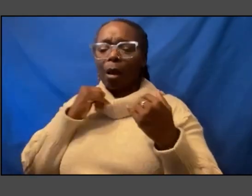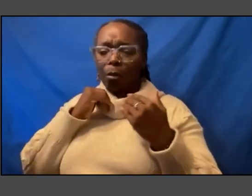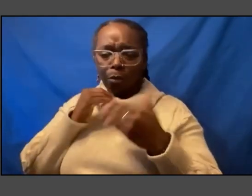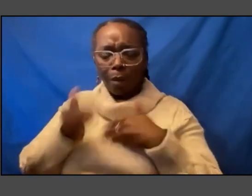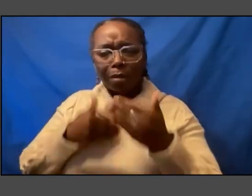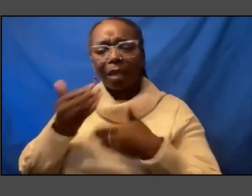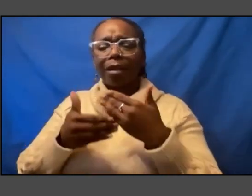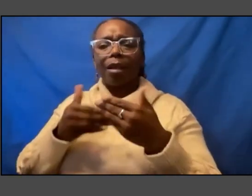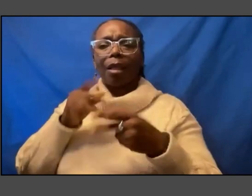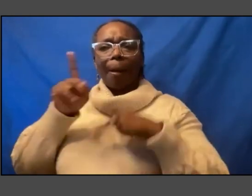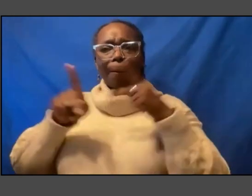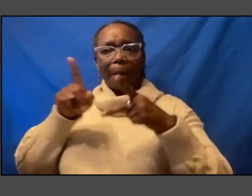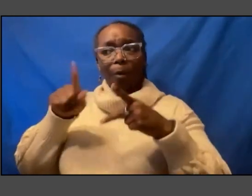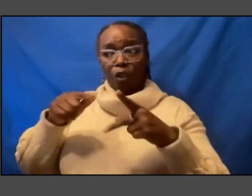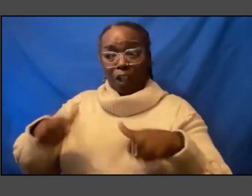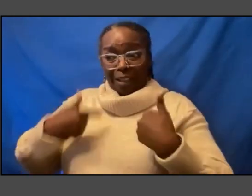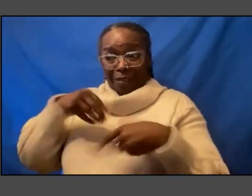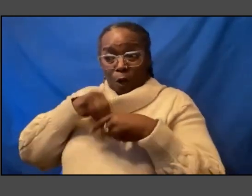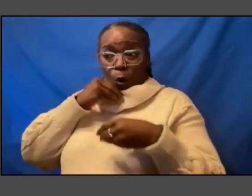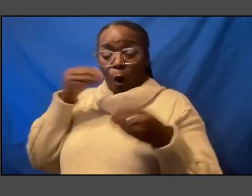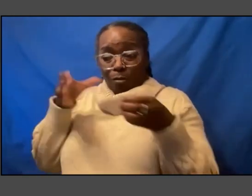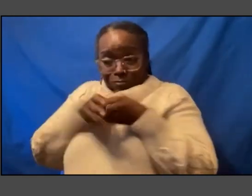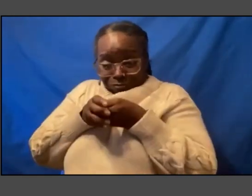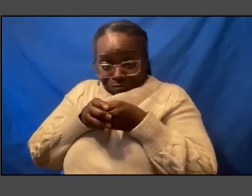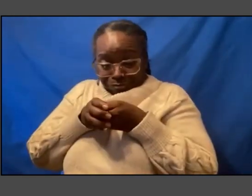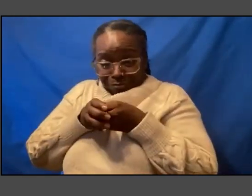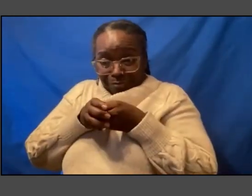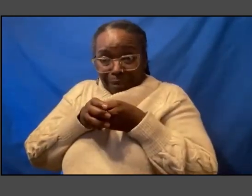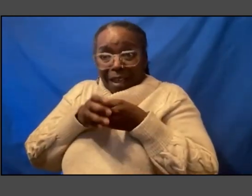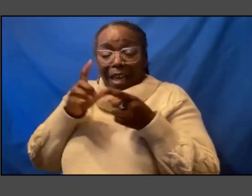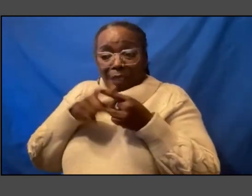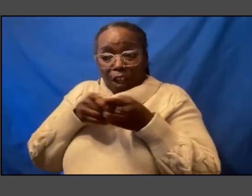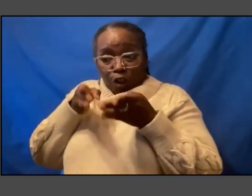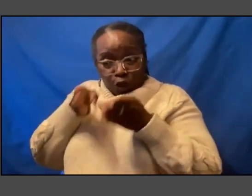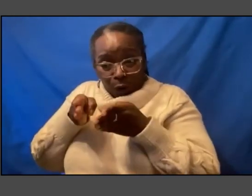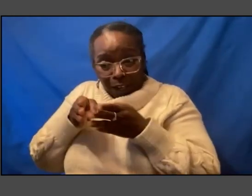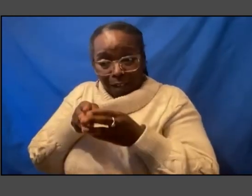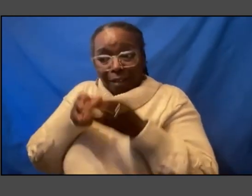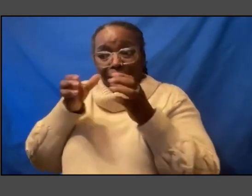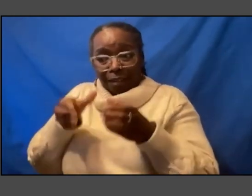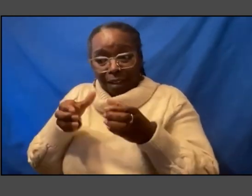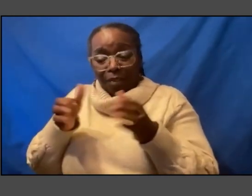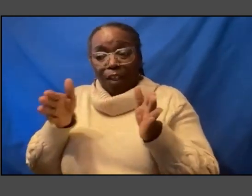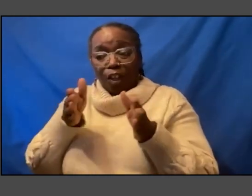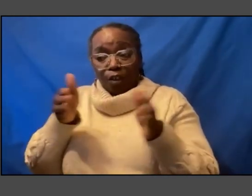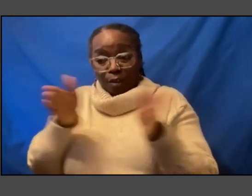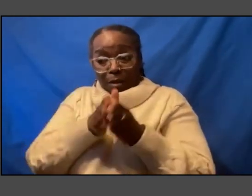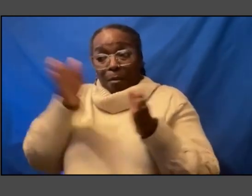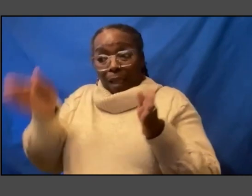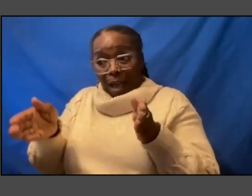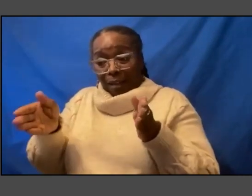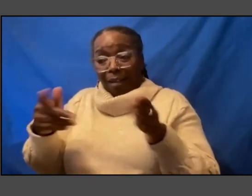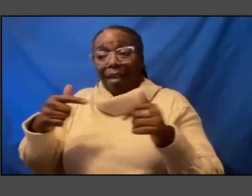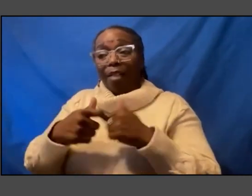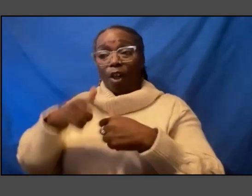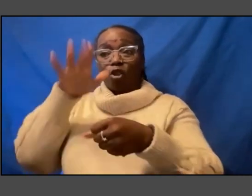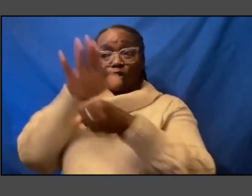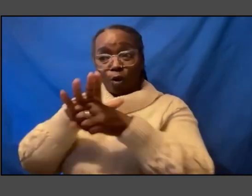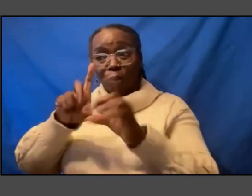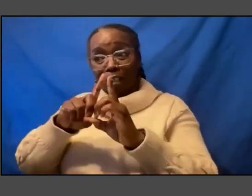lives with and then it's your street and then it's your block and then it's your school district so and